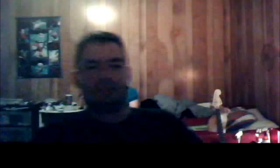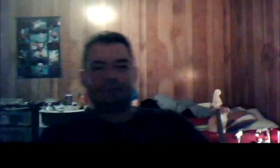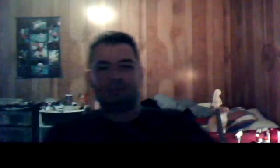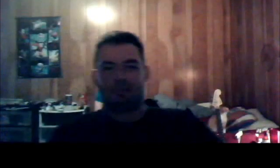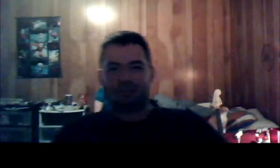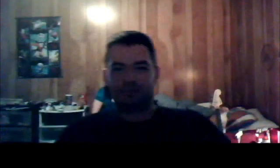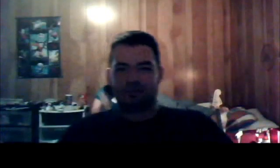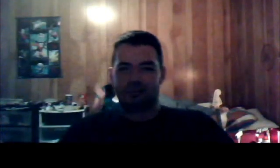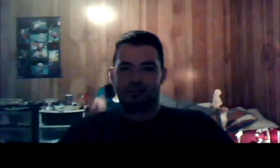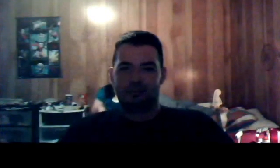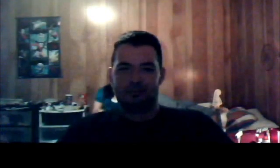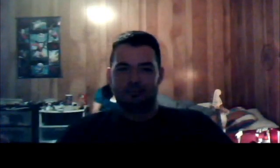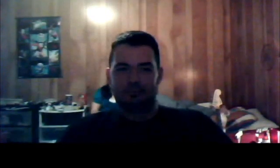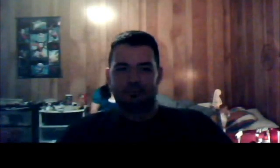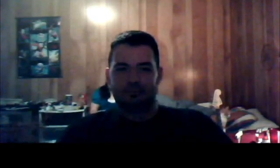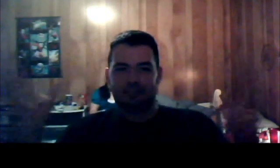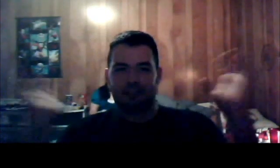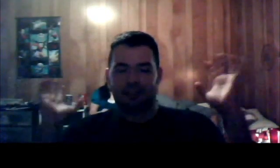Oh, well... YouTube will fix it. It'll be okay. Okay.